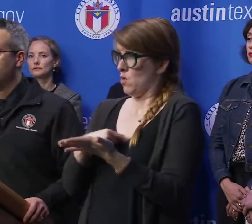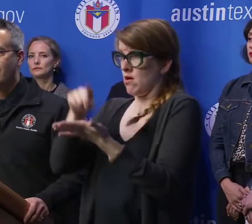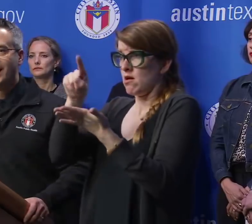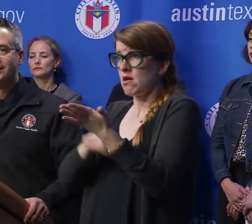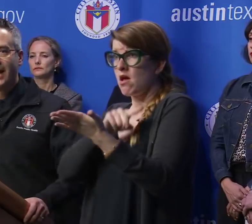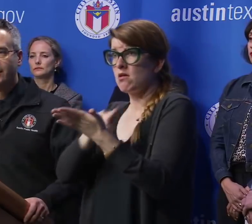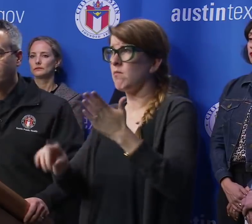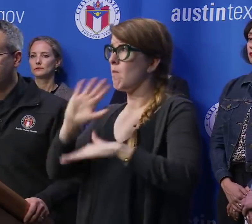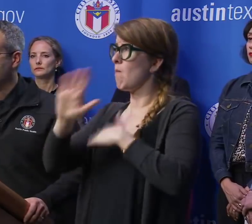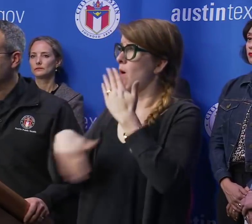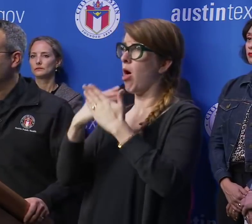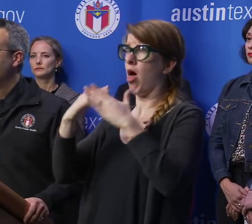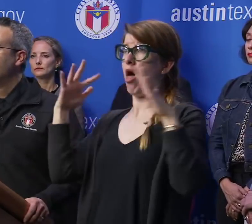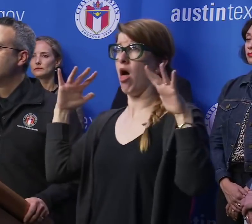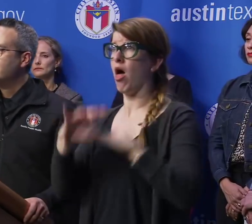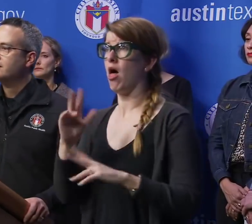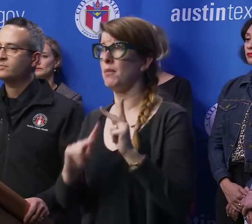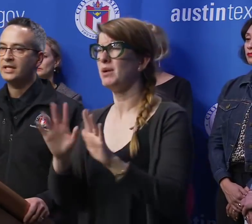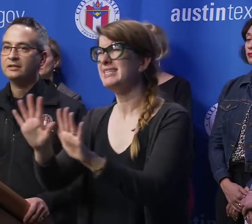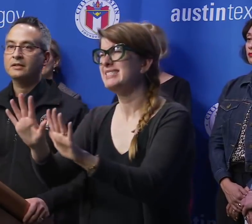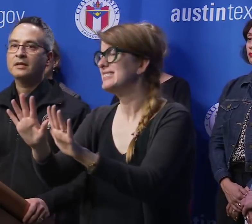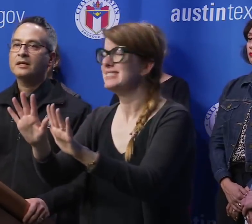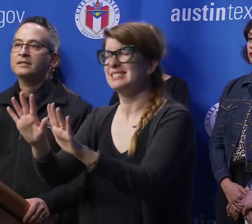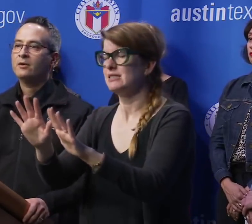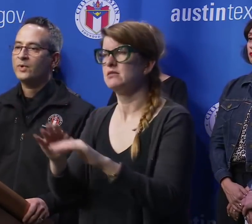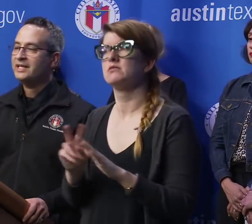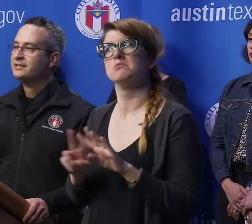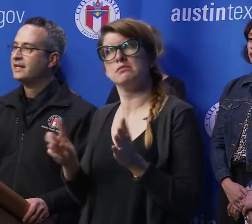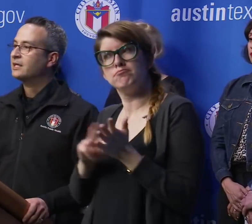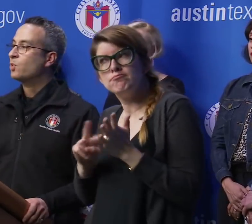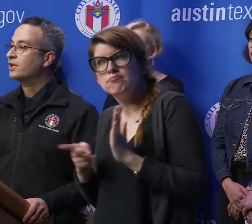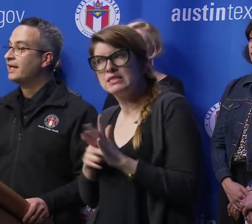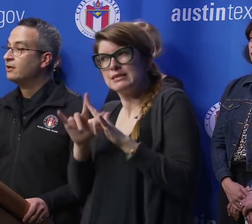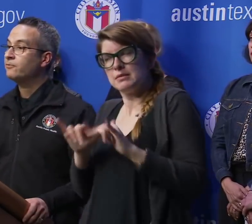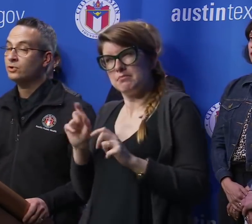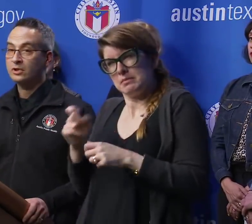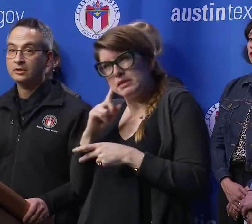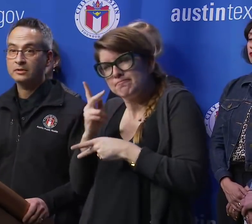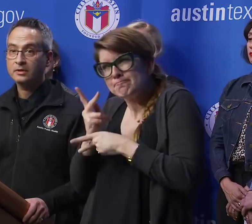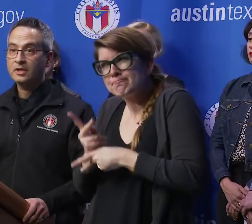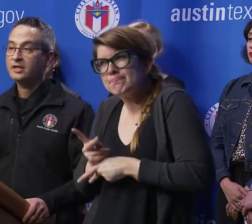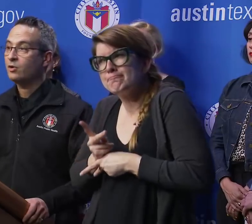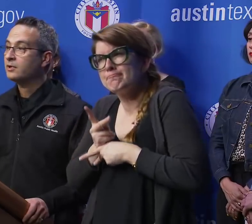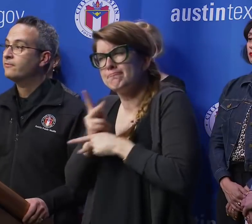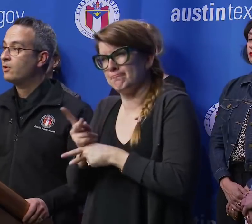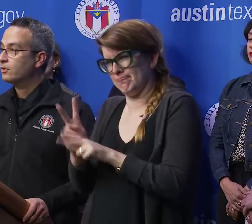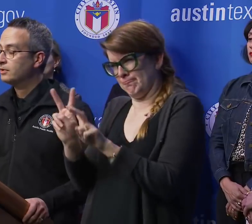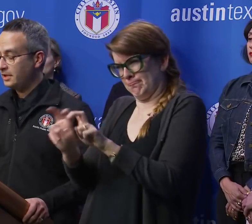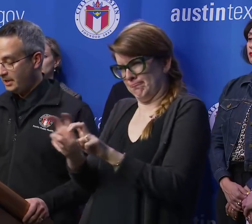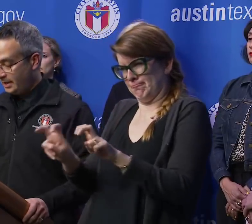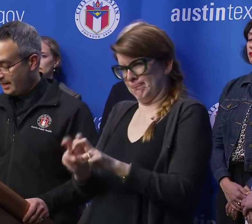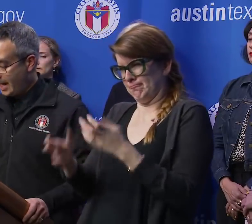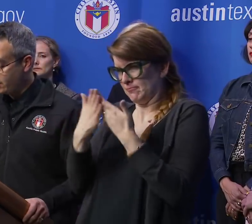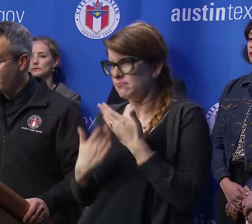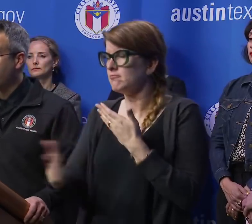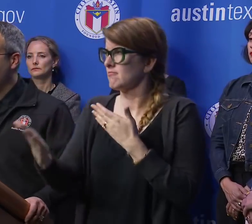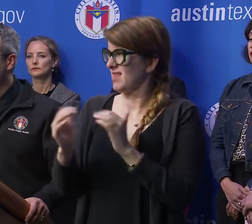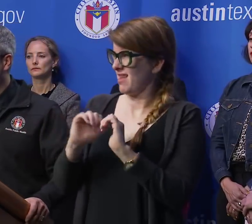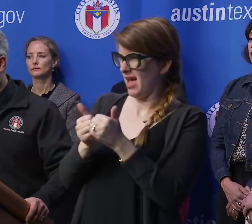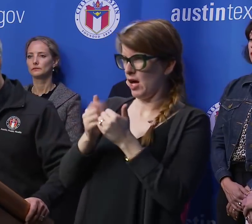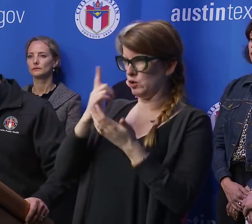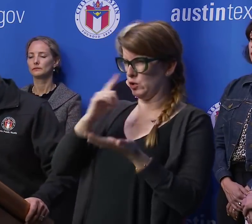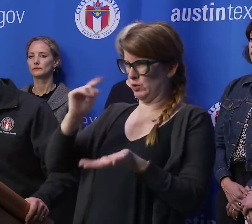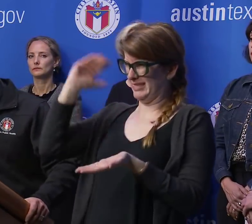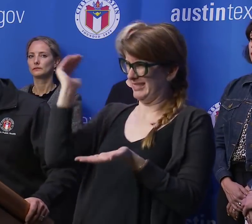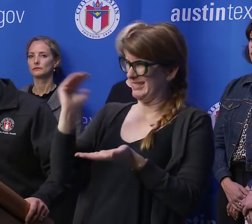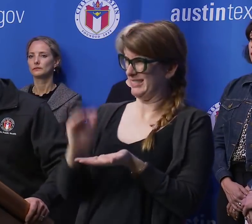all mass gatherings. It does mean that we need to take a more careful look going forward in how to mitigate